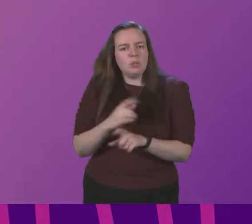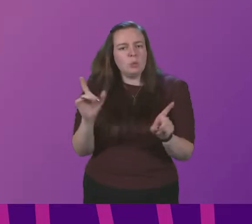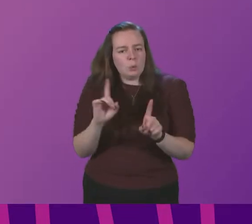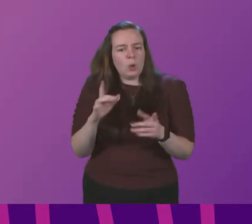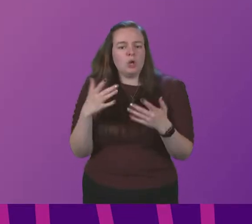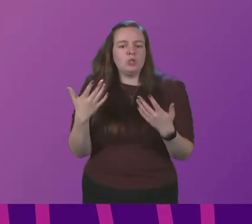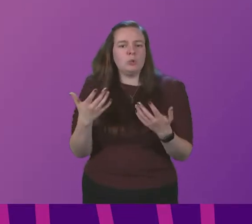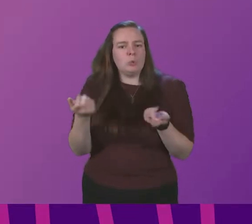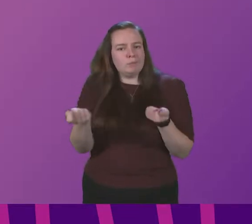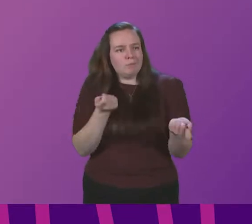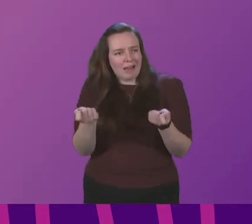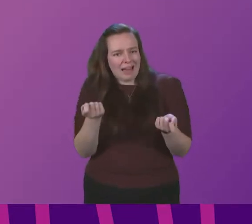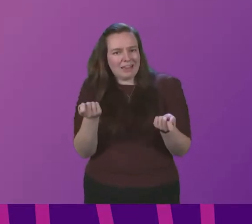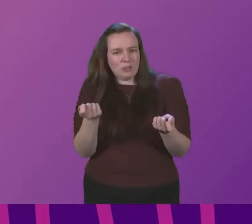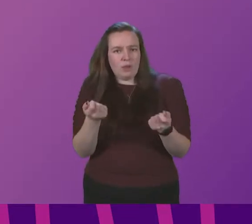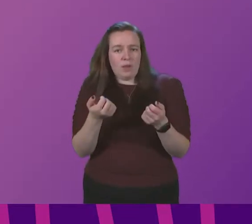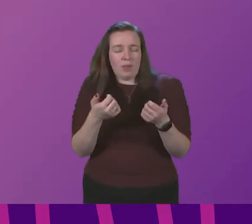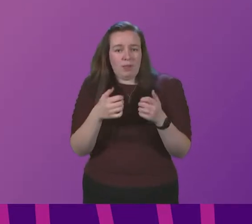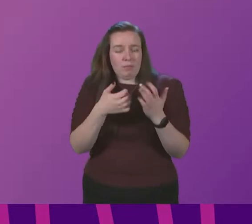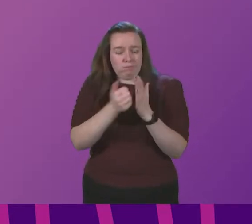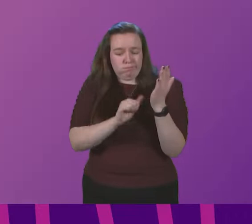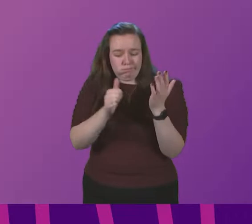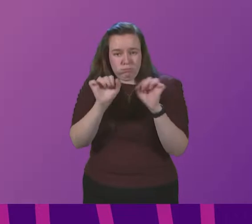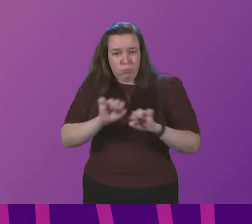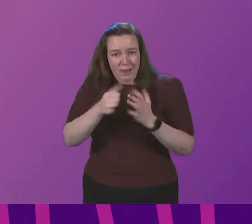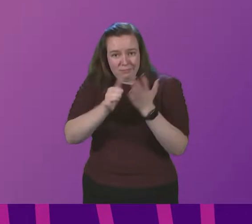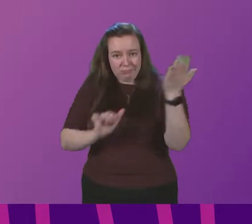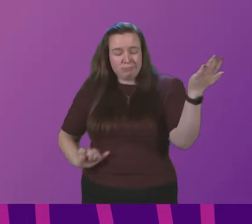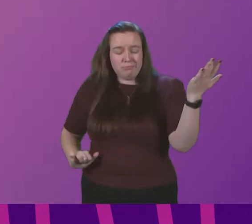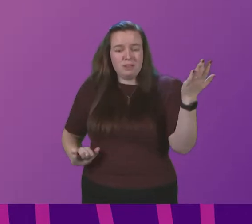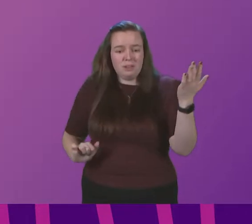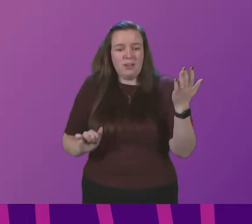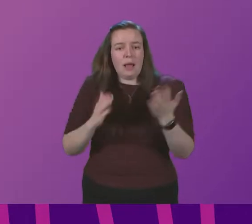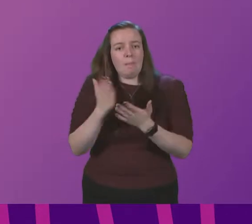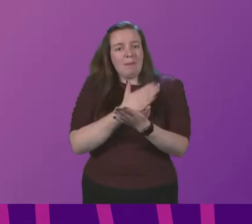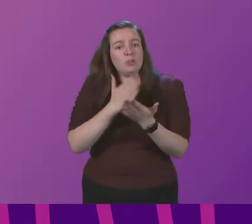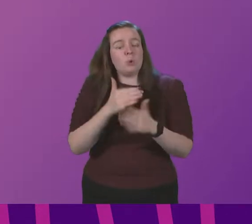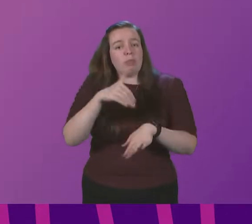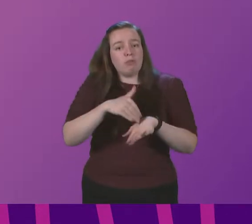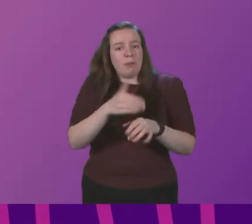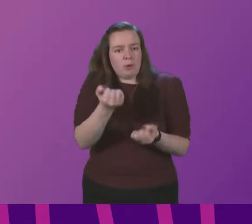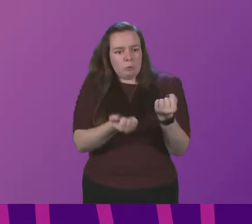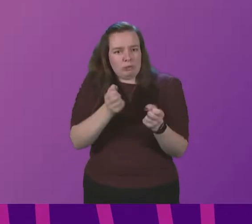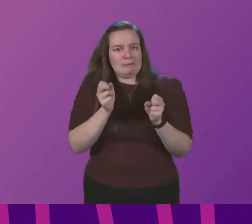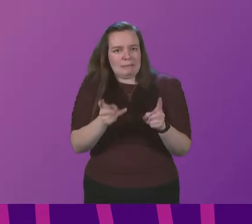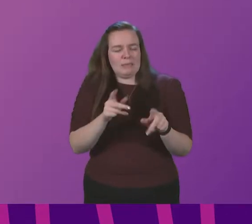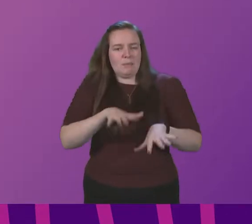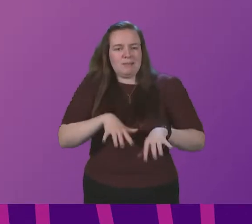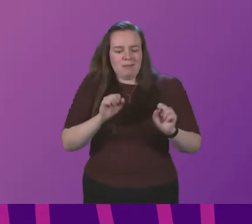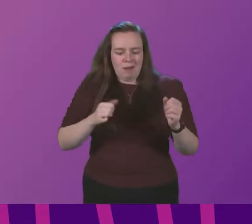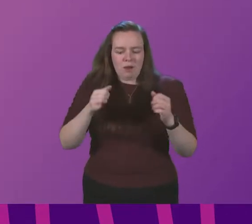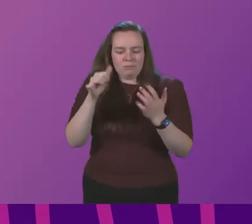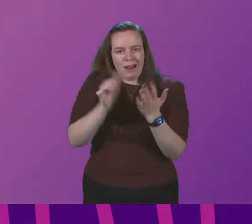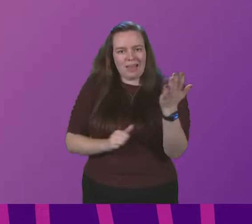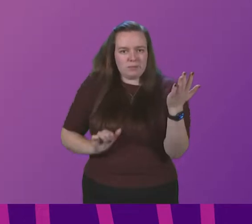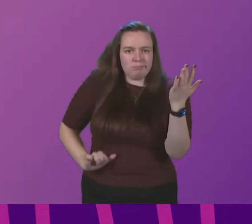deal with the significant backlog of cases and ensure a criminal justice system can start to clear this backlog